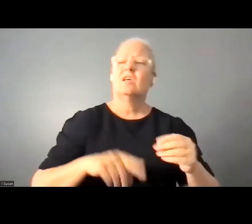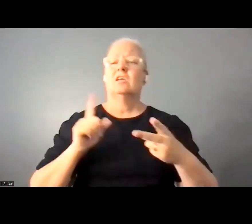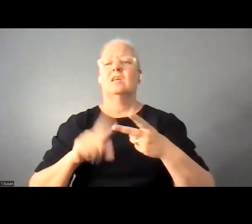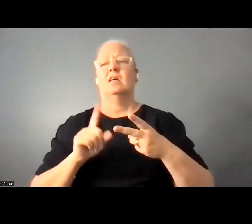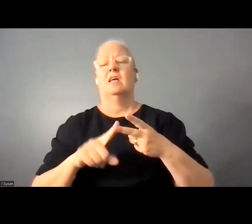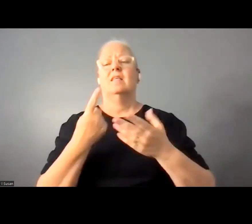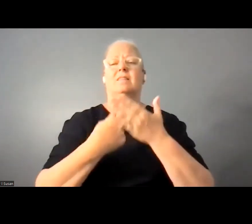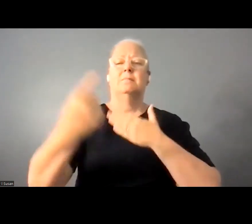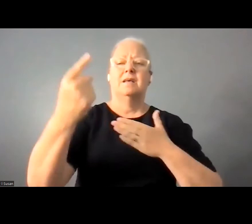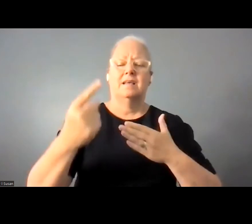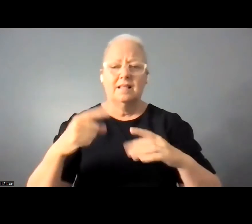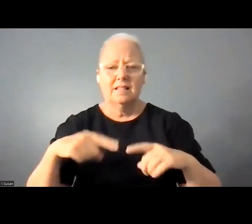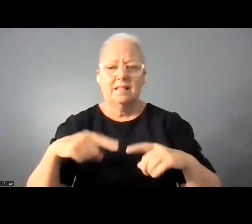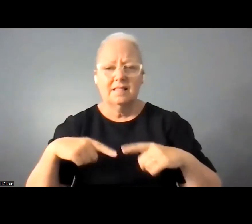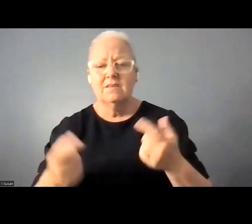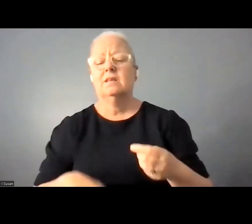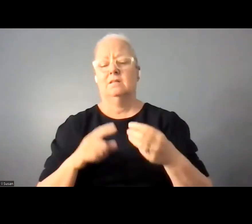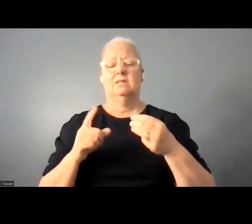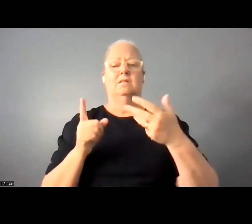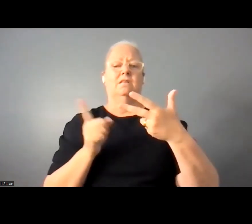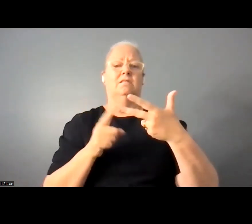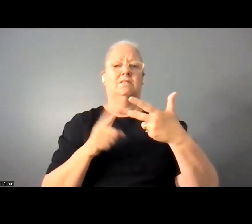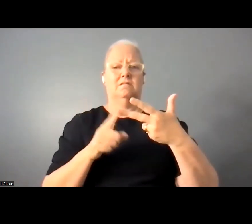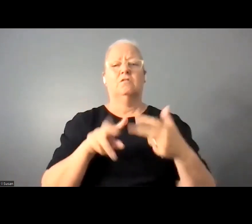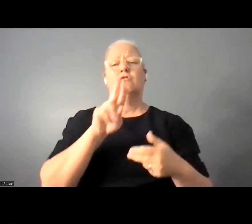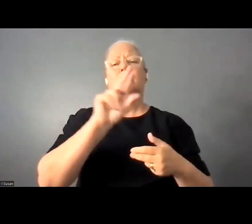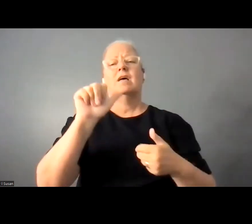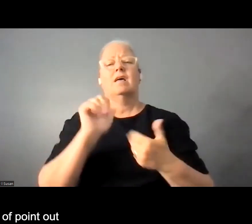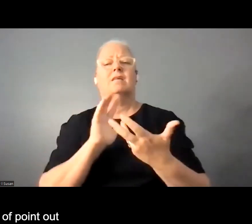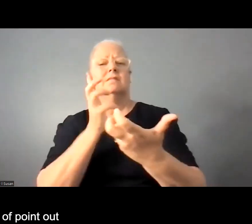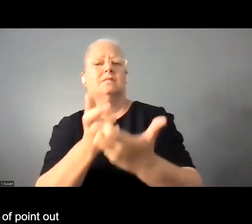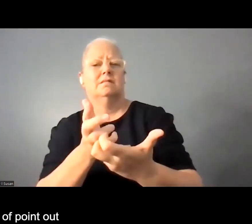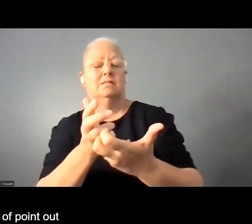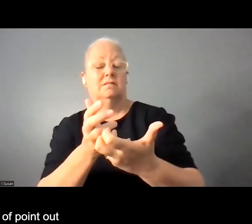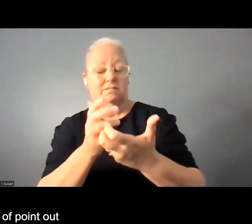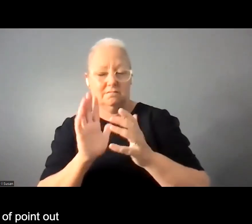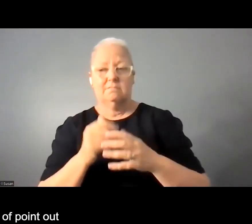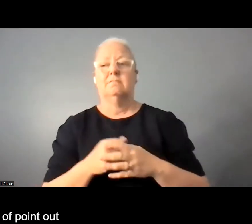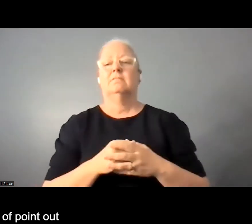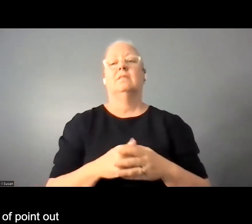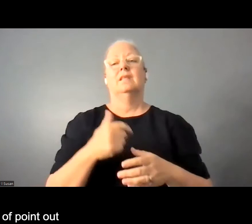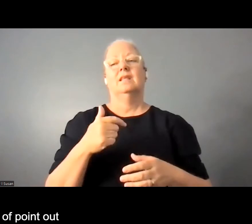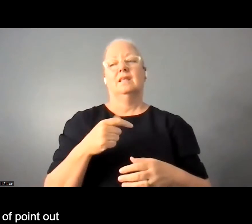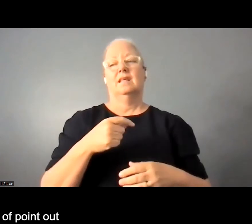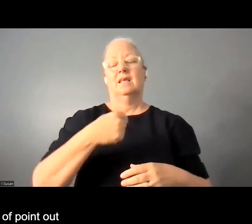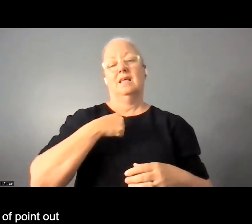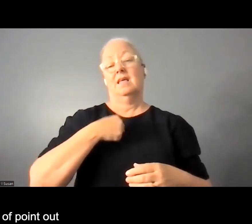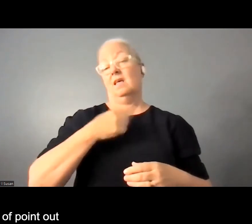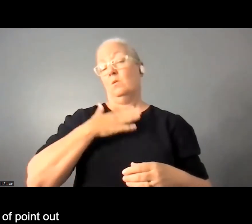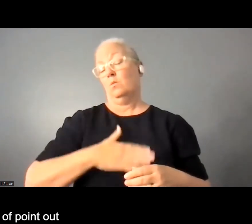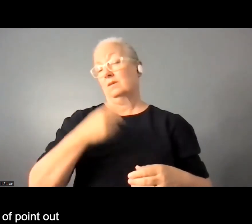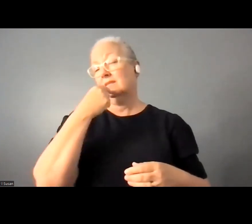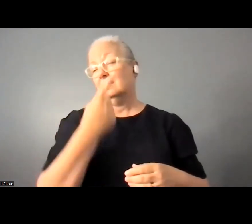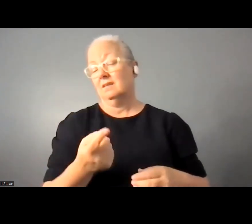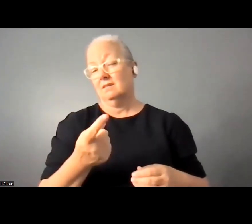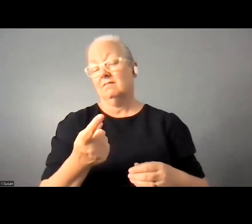uh pertaining to reasonable accommodation right and the other thing that i wanted to kind of point out is that this is also